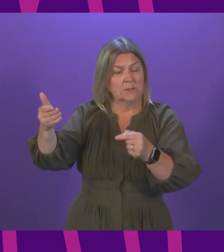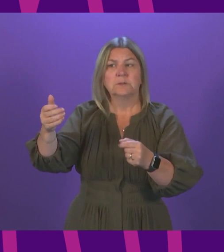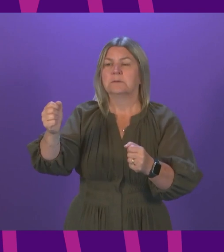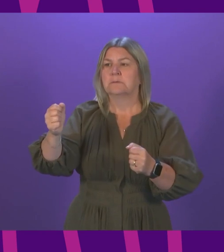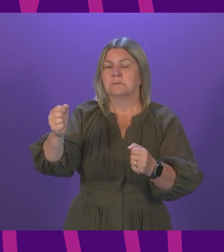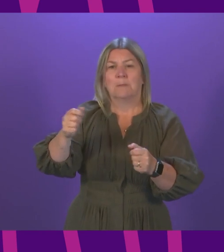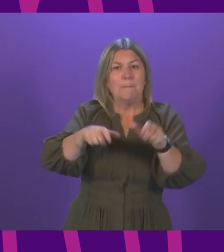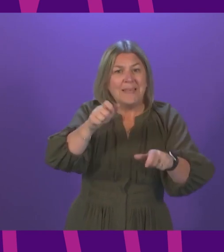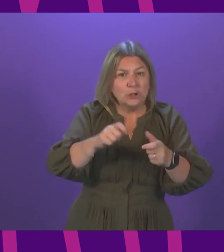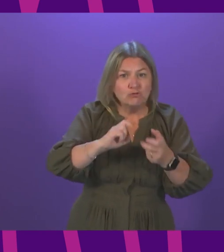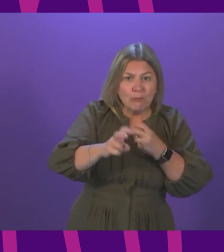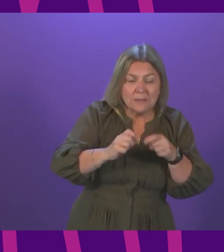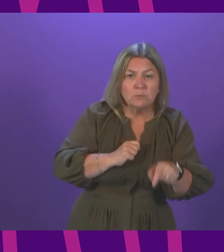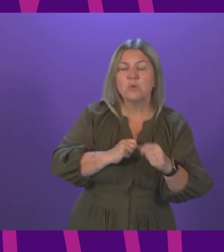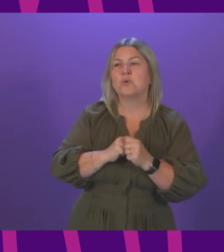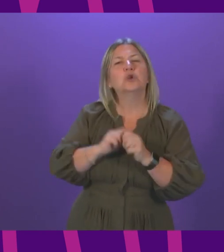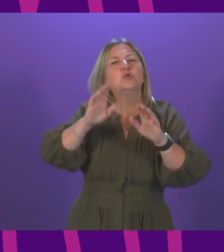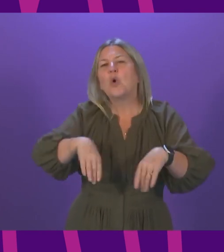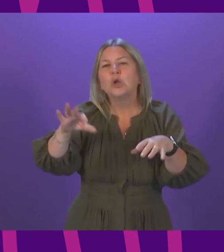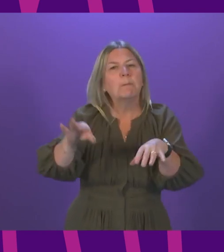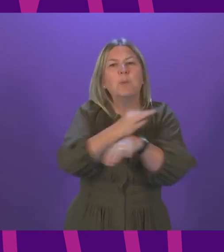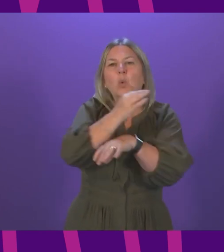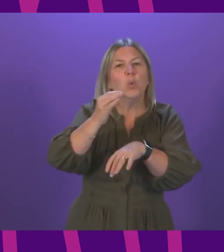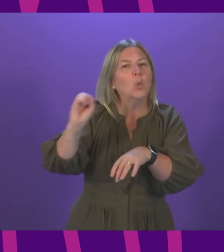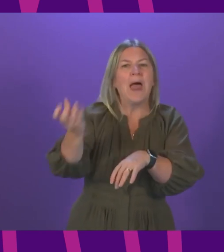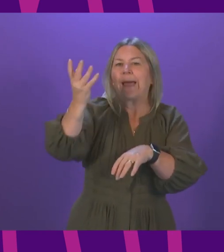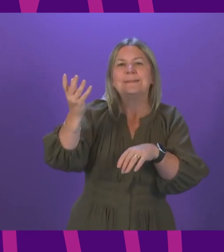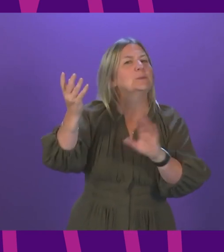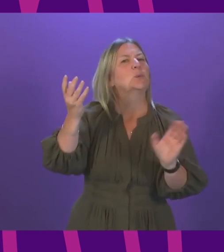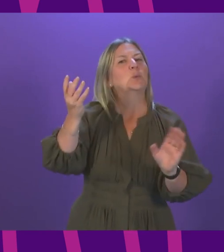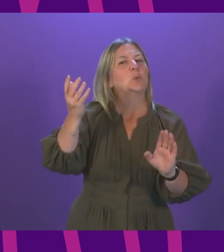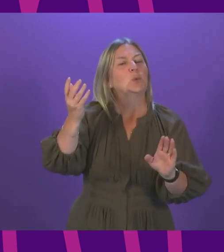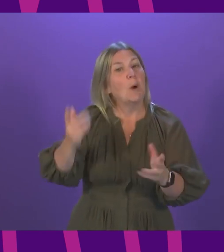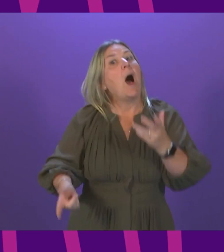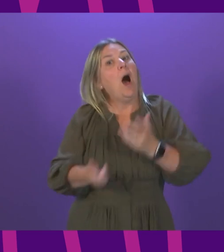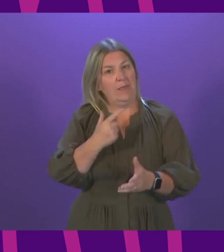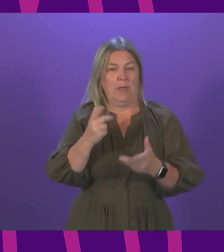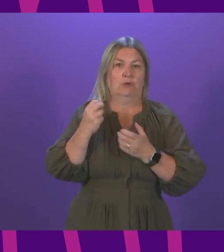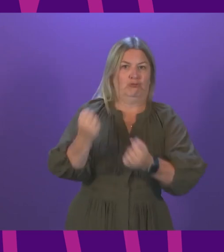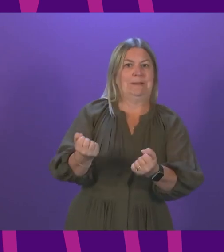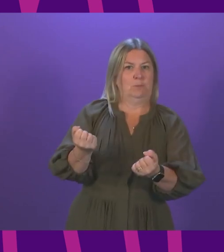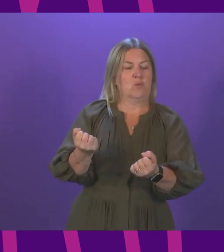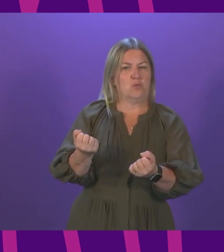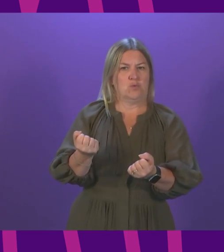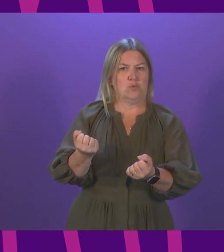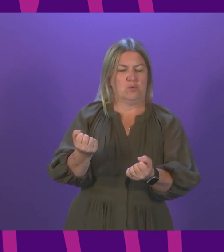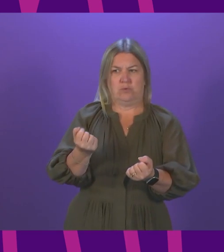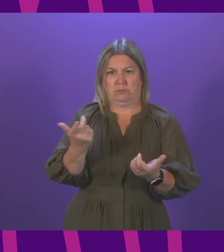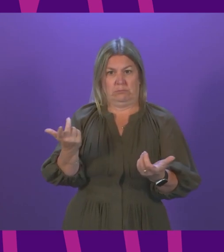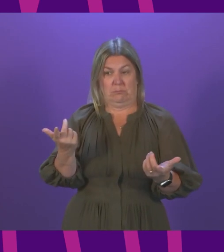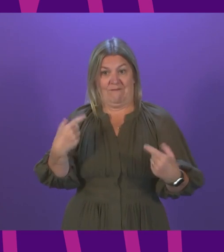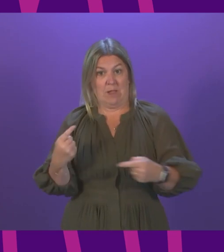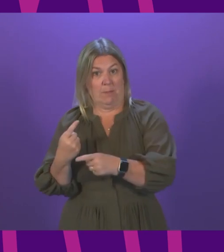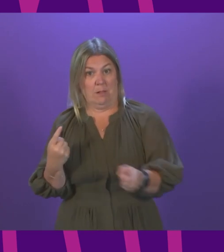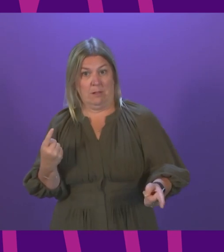including patient transport, other than blue light ambulances, can be utilised to free up ambulance capacity? Cabinet Secretary. Again, it's